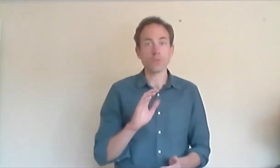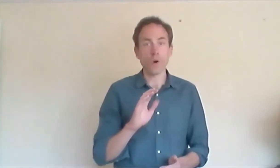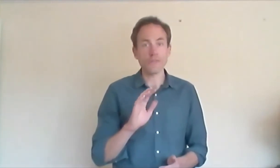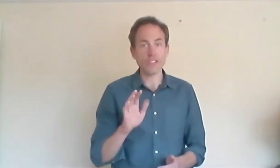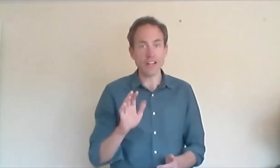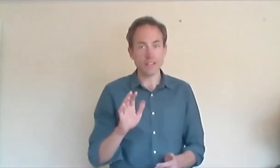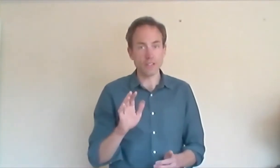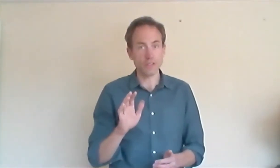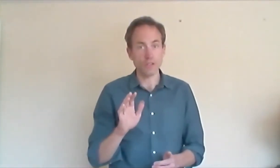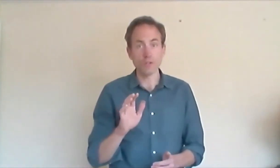wife's